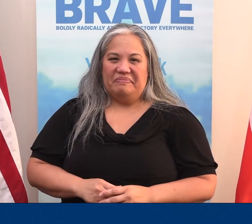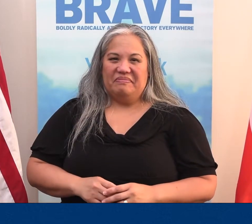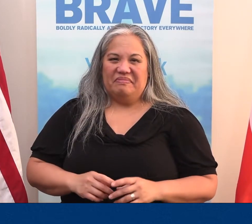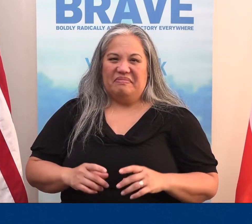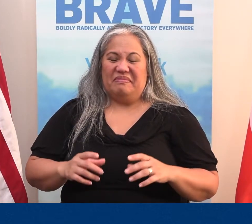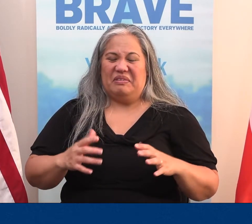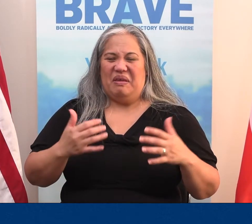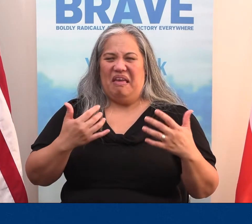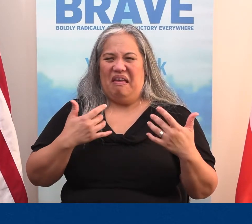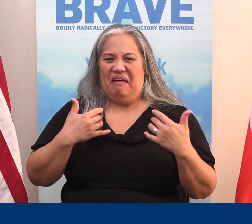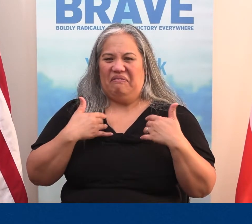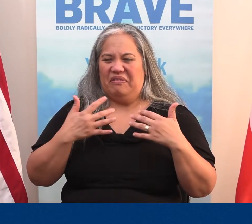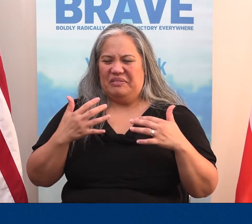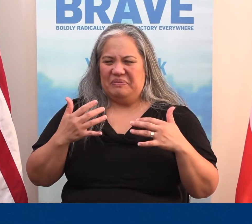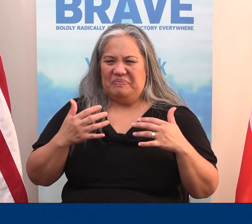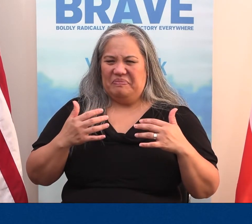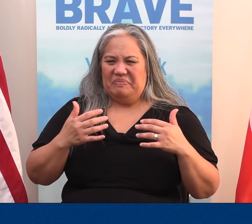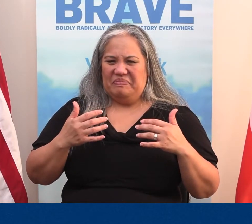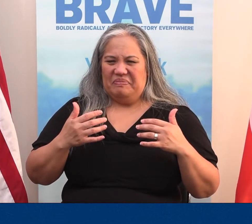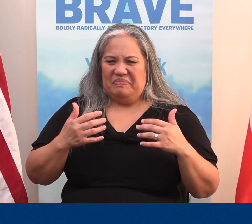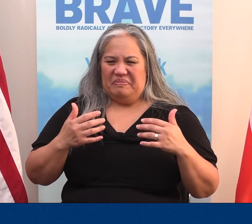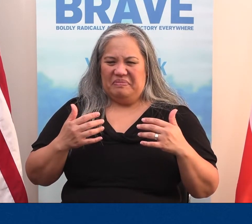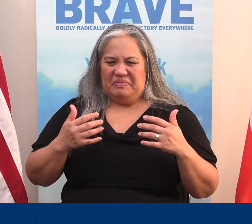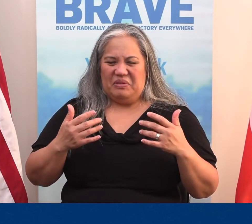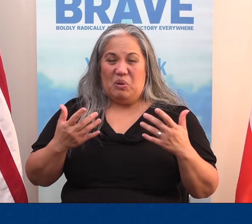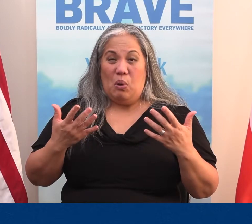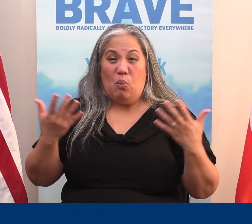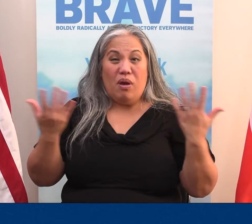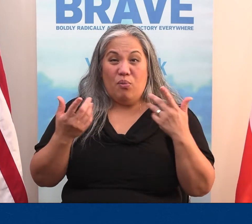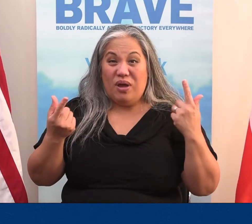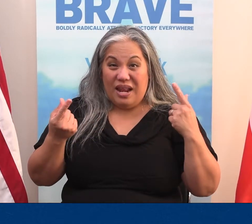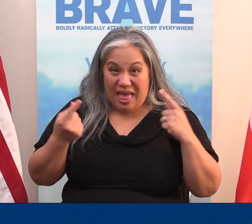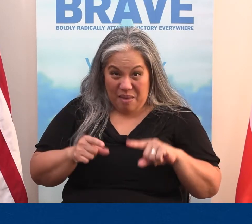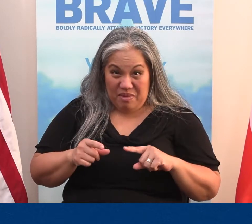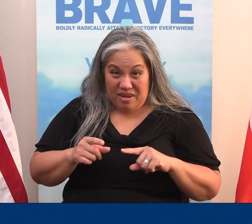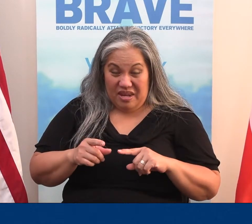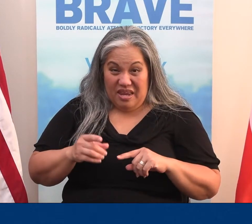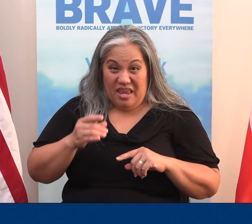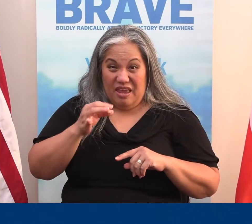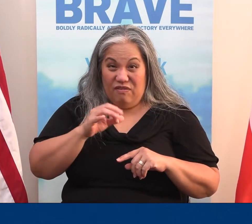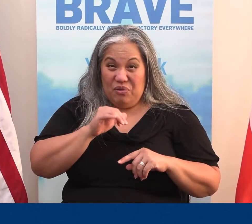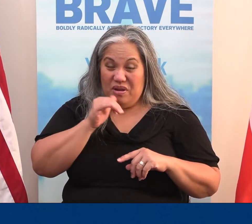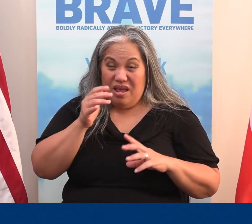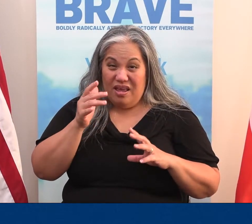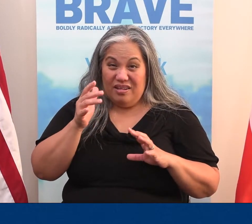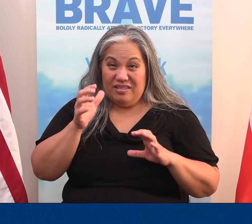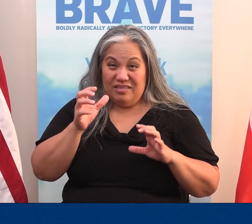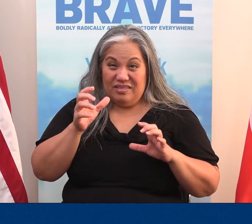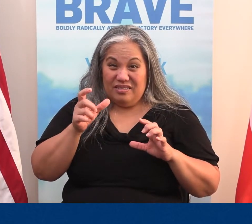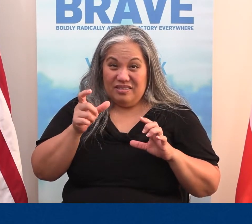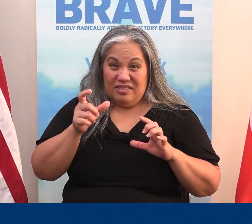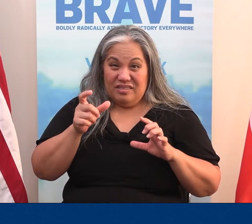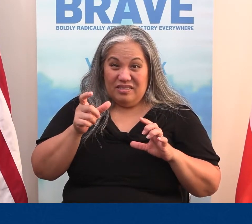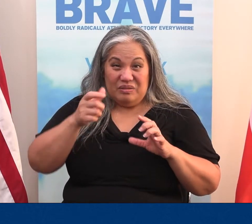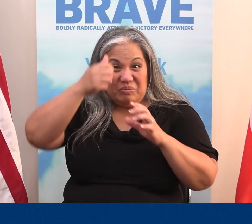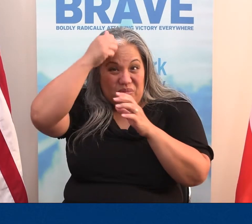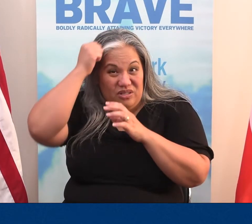And, you know, you've got, you've got, what would happen if you didn't deal with your hair?